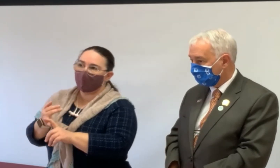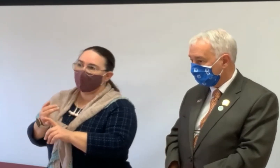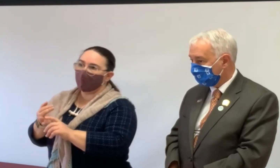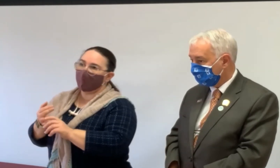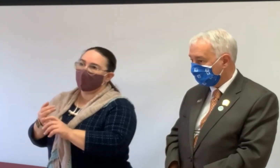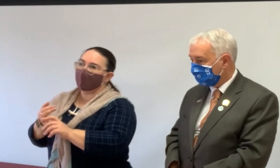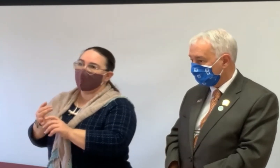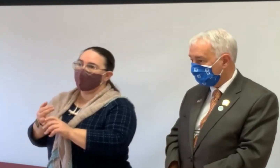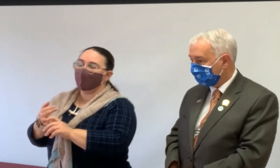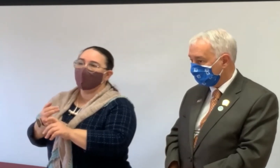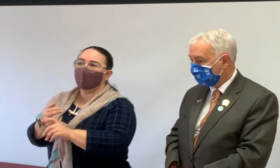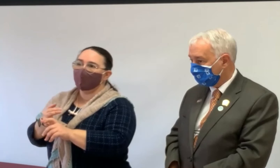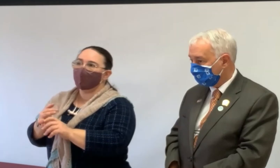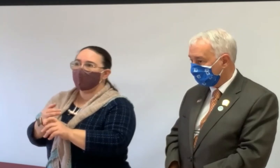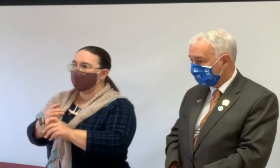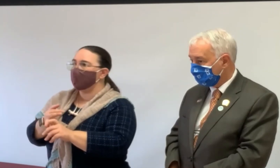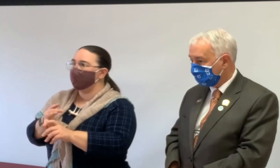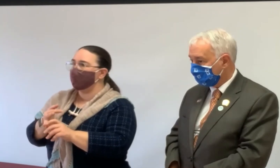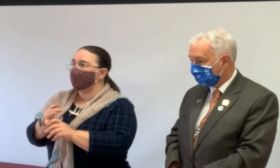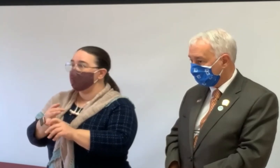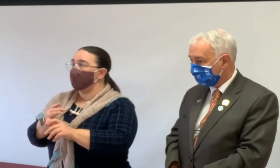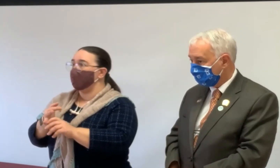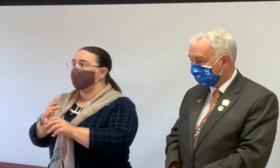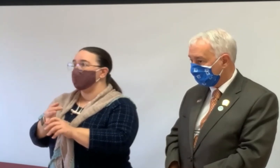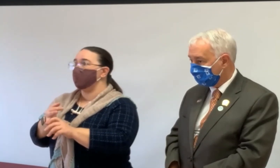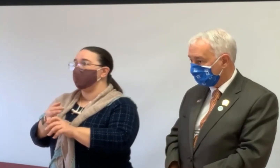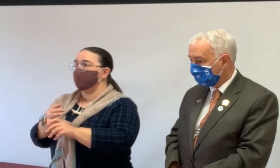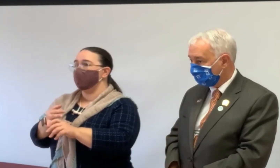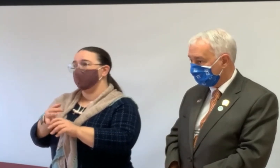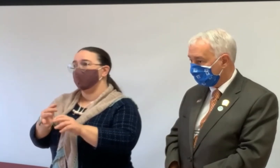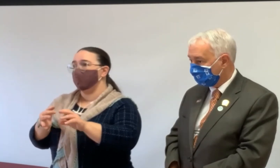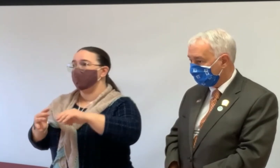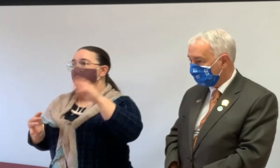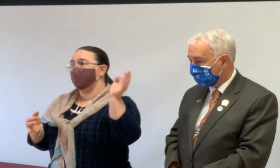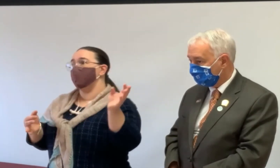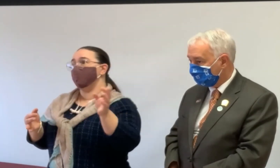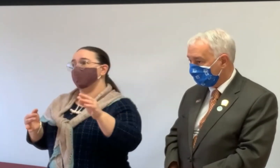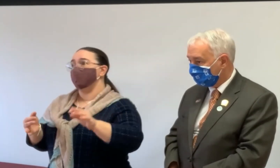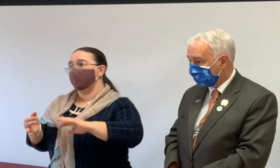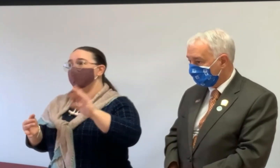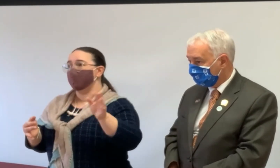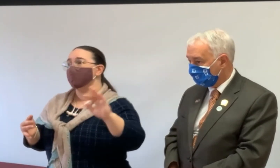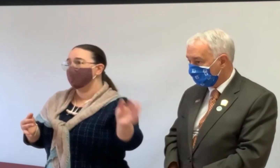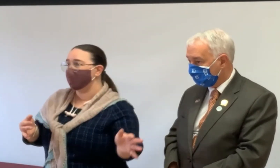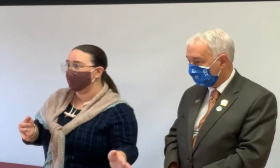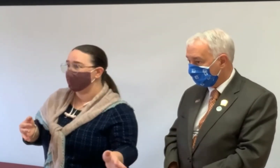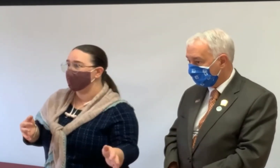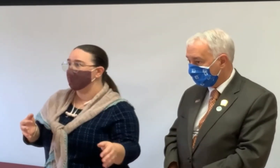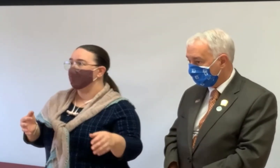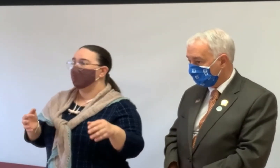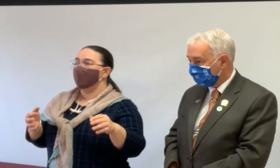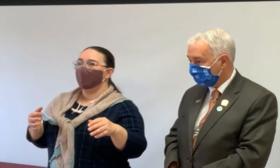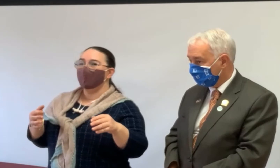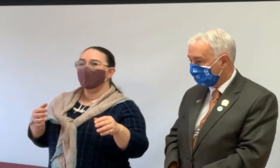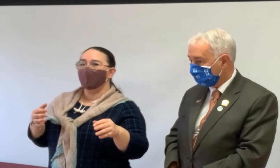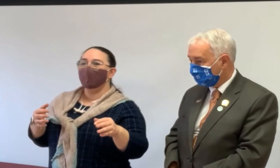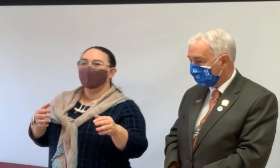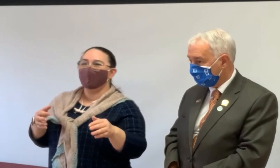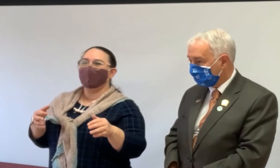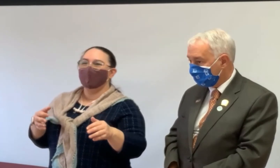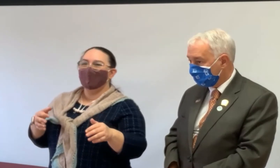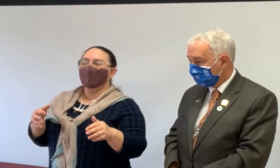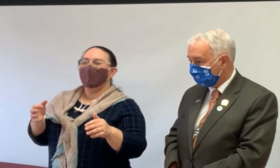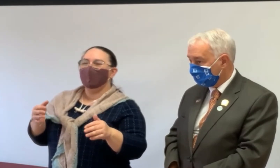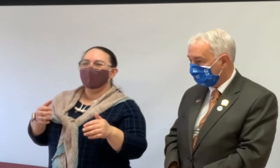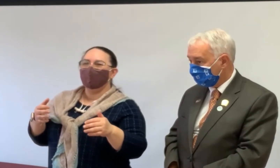financial planning, even, even when you don't think you need a financial planner, it's like when, it's like when you don't need an accountant until you need an accountant. Uh, you know,